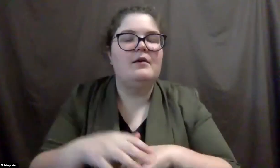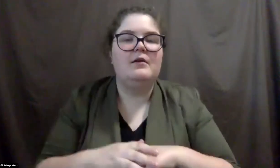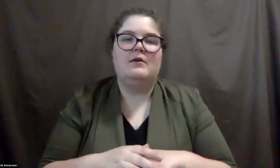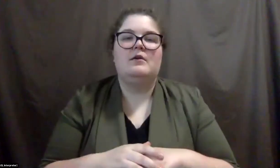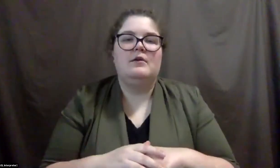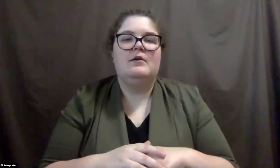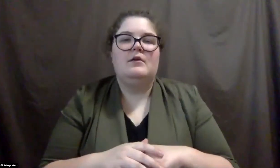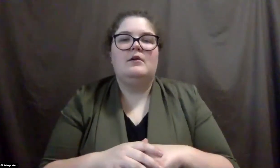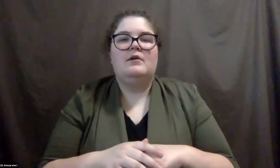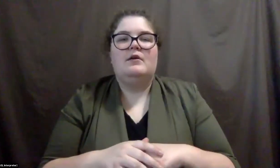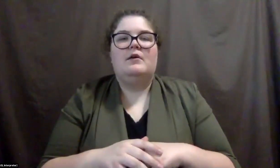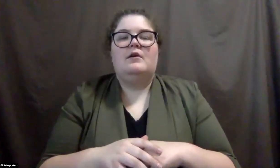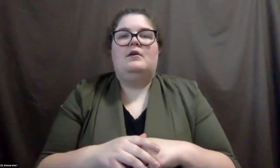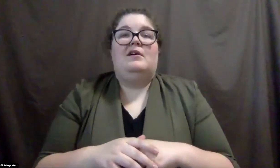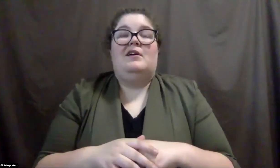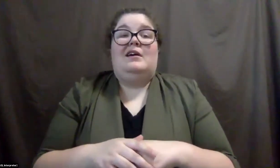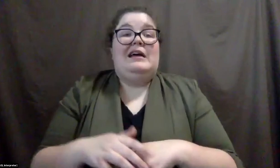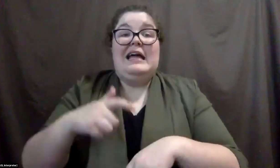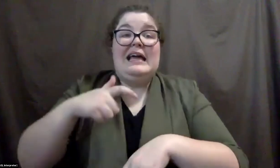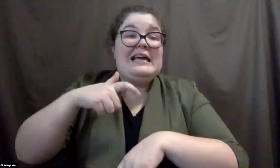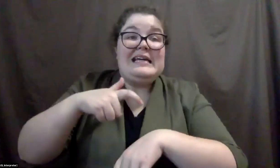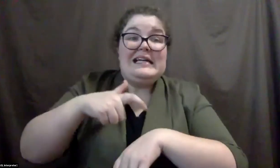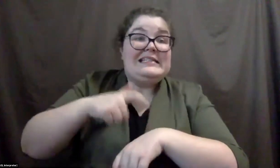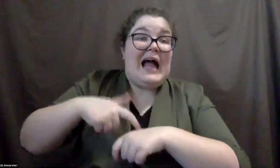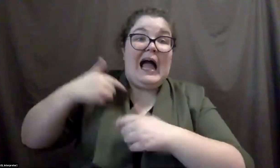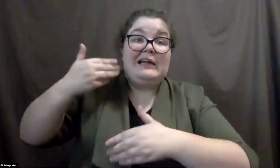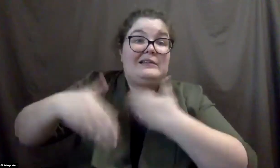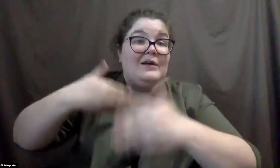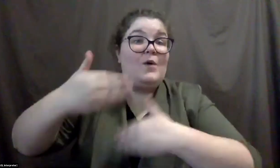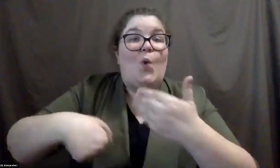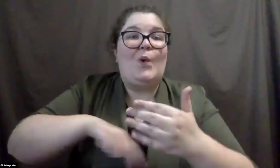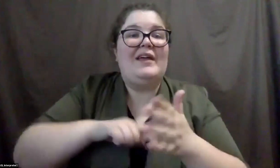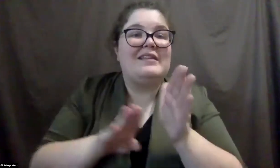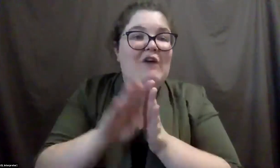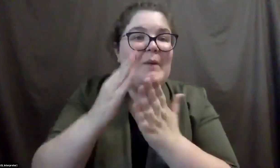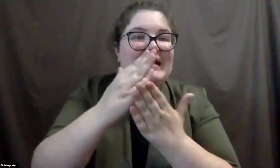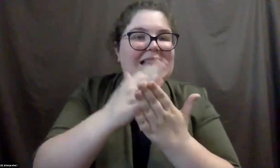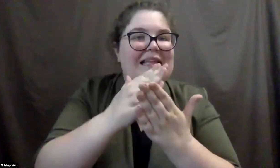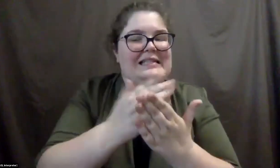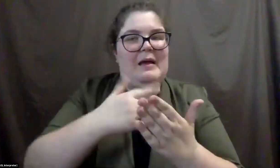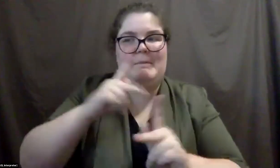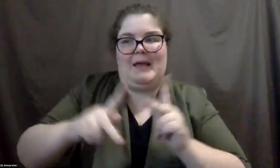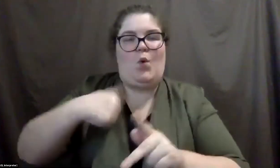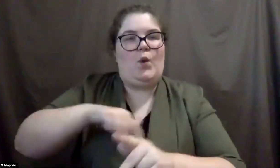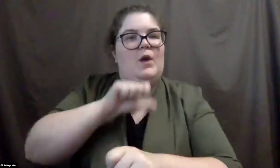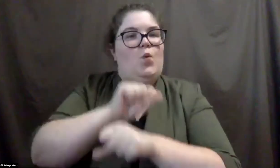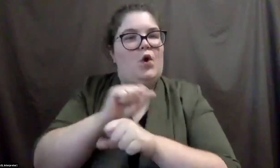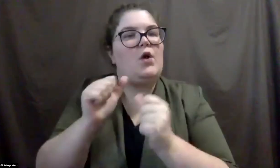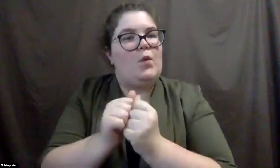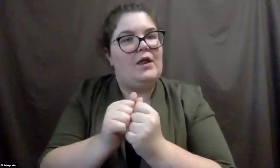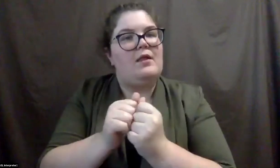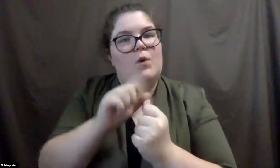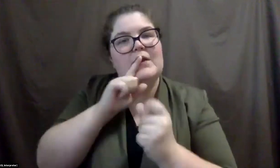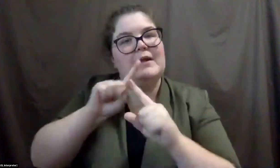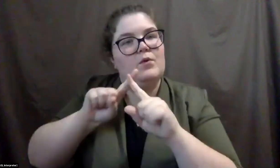Yeah. you know, over time, you know, we've, we've created kind of a list of people that we've worked with, um, that had been kind of reliable,